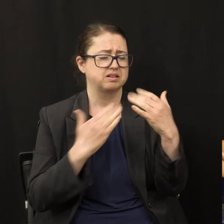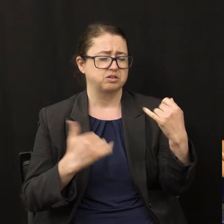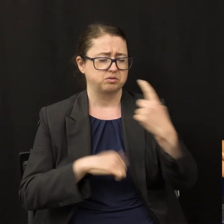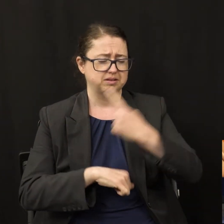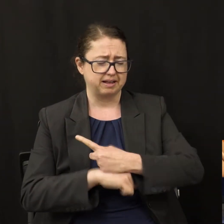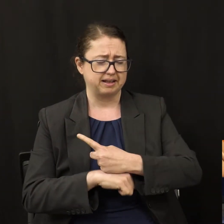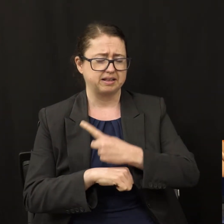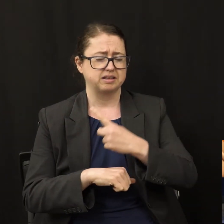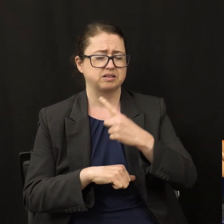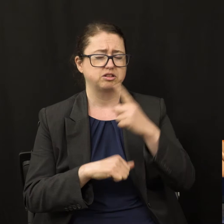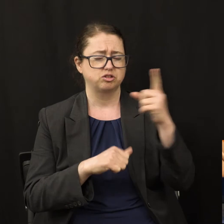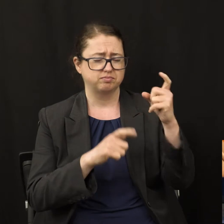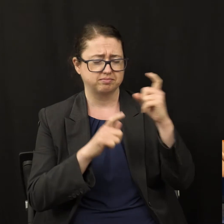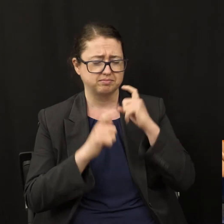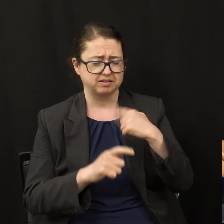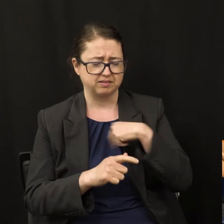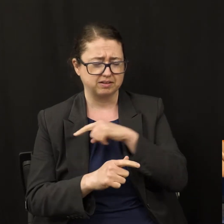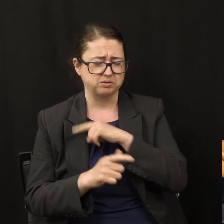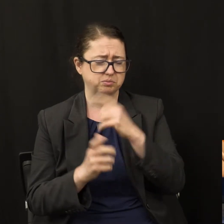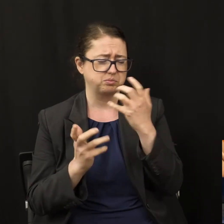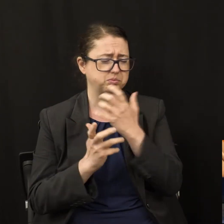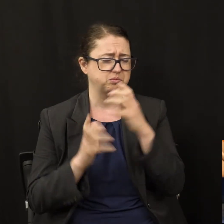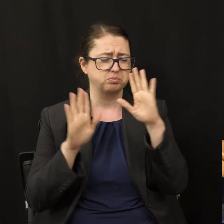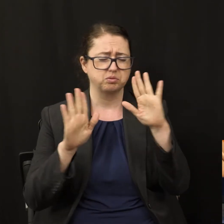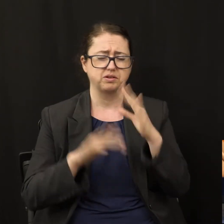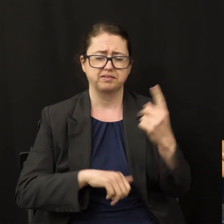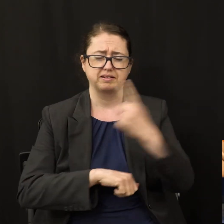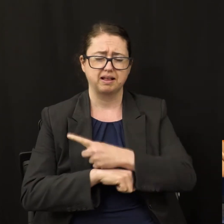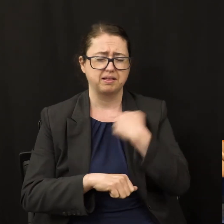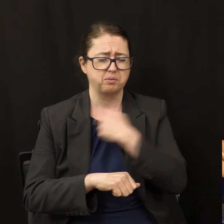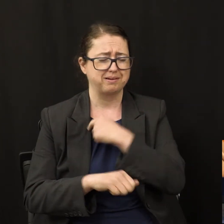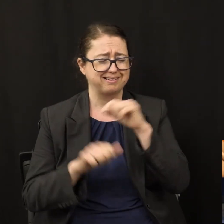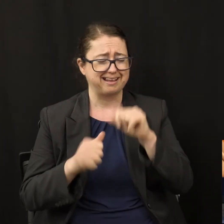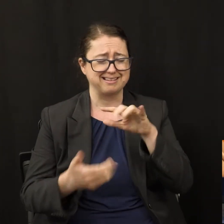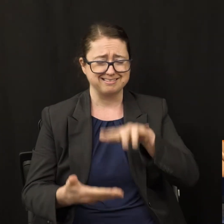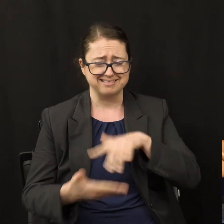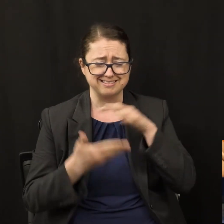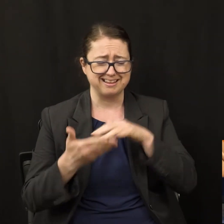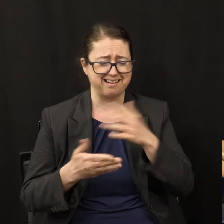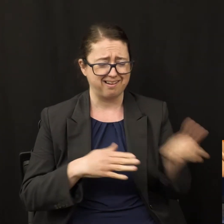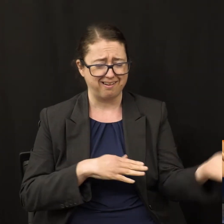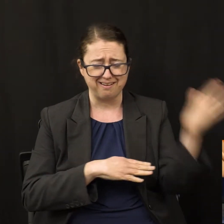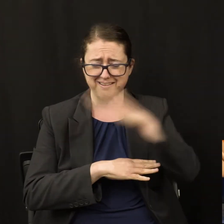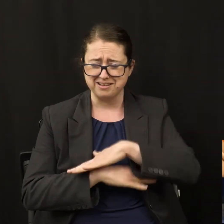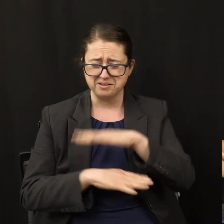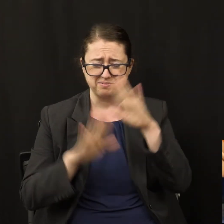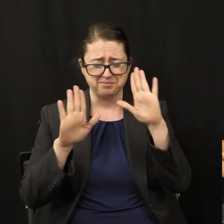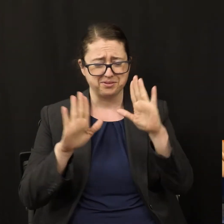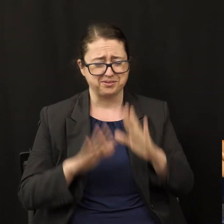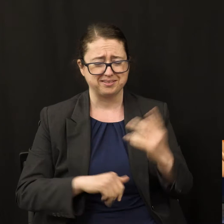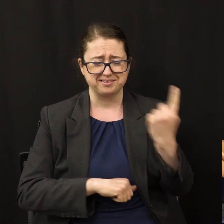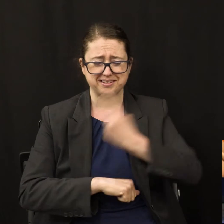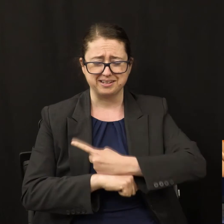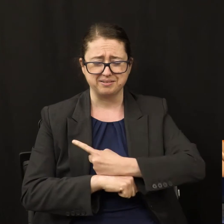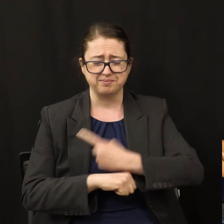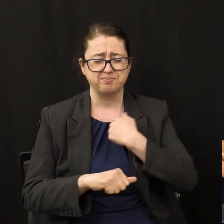us, this wonderful day to study your word all day. It's going to be a wonderful day, Father, and I just pray right now that you